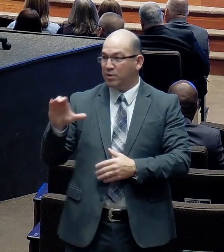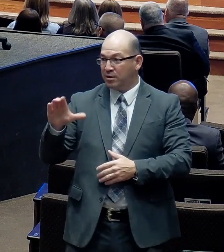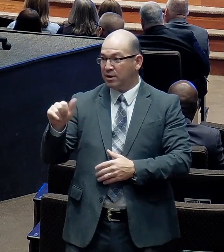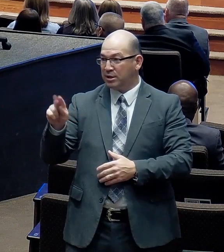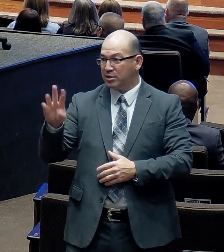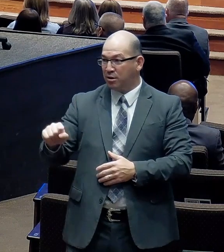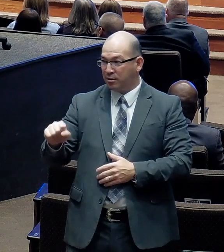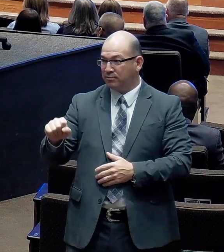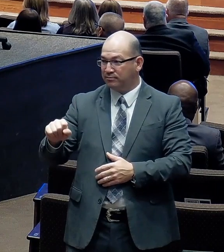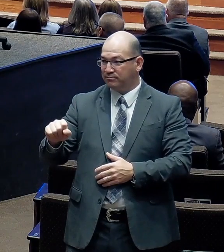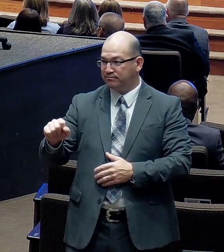Is that a miracle or not?